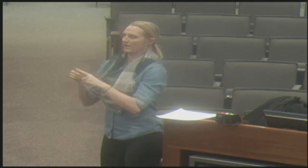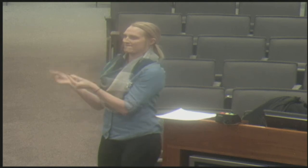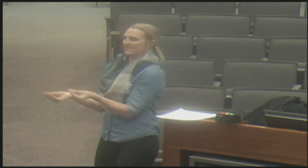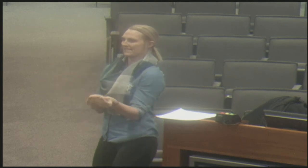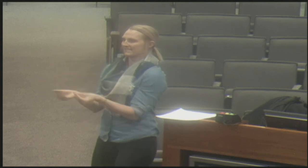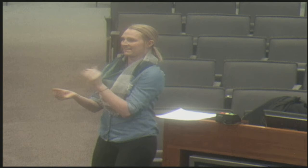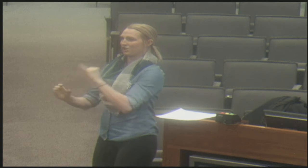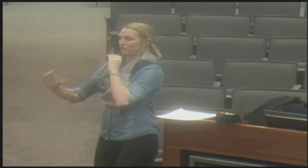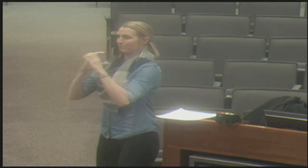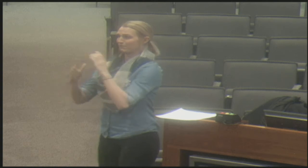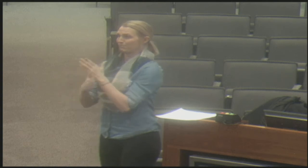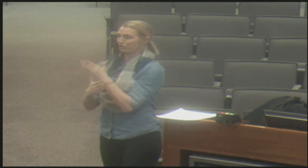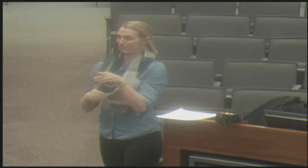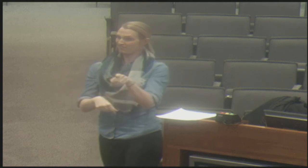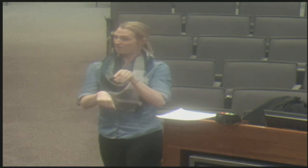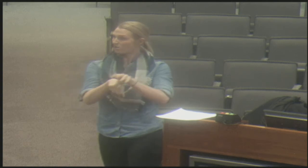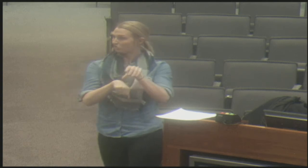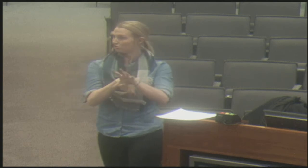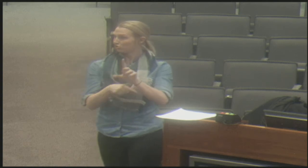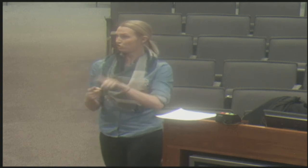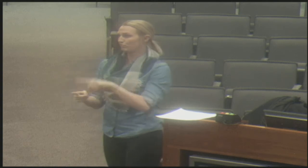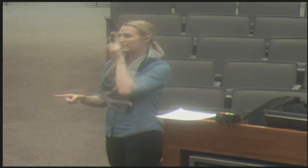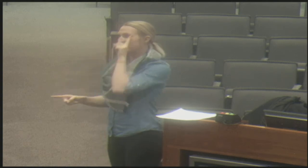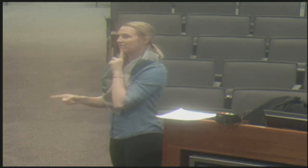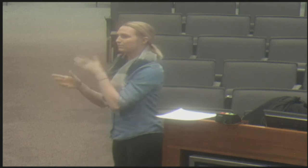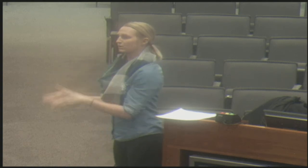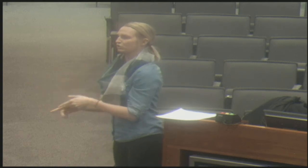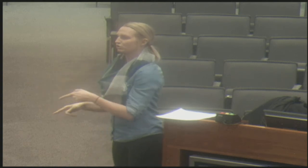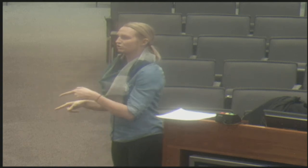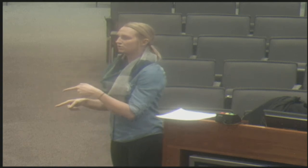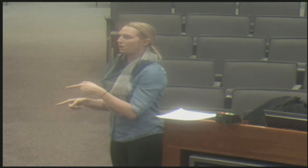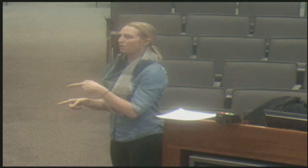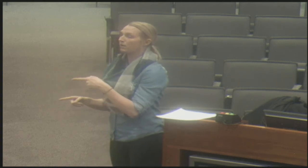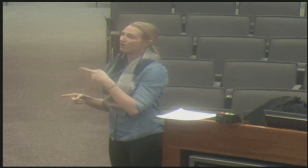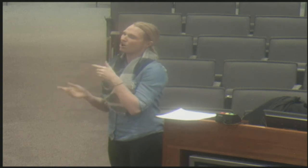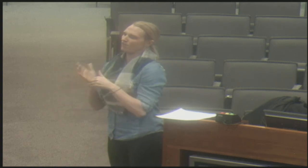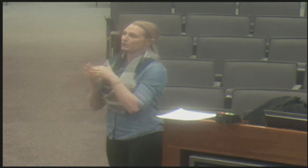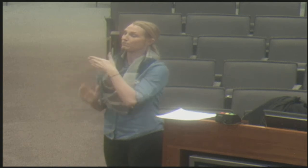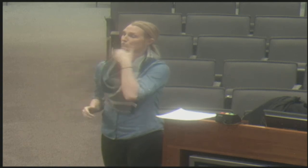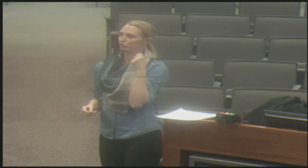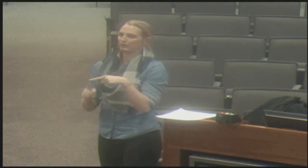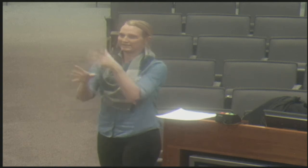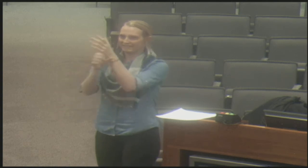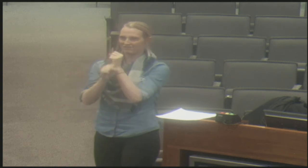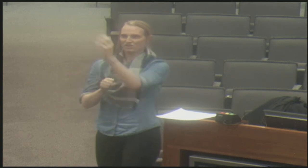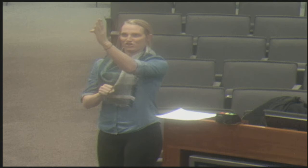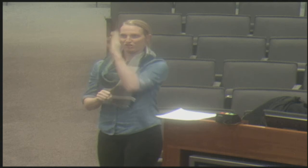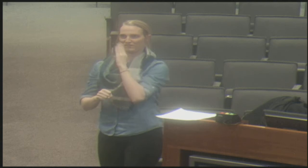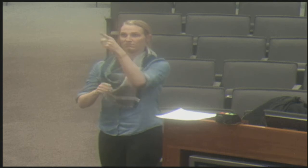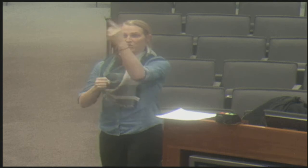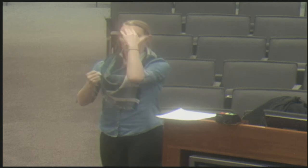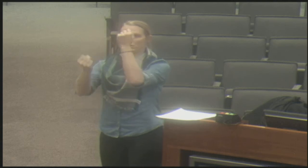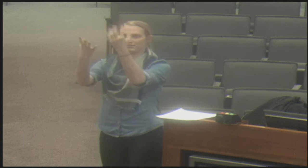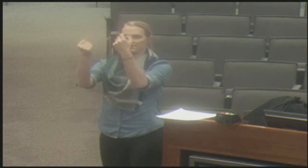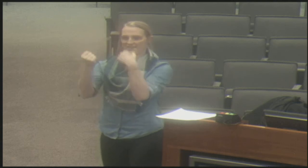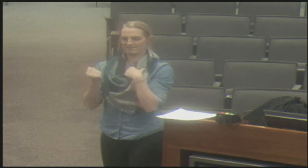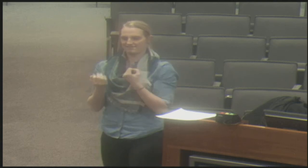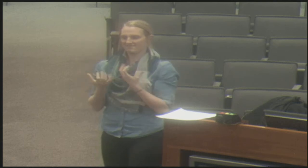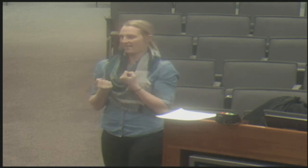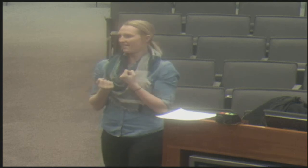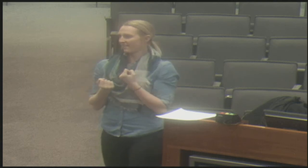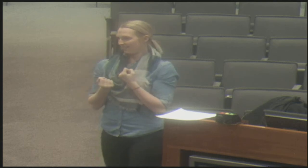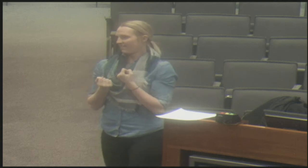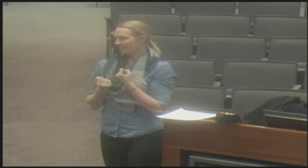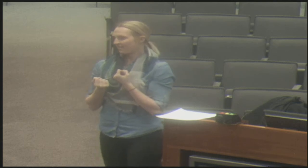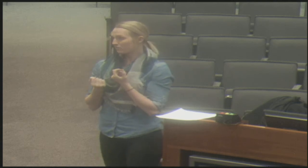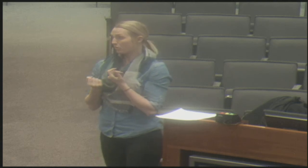understand mental health services and they're not able to fully encompass the intent of different services that